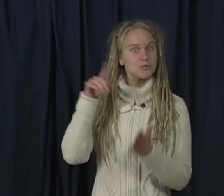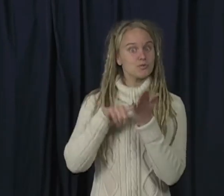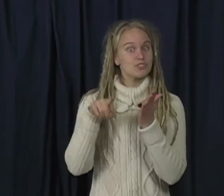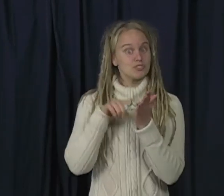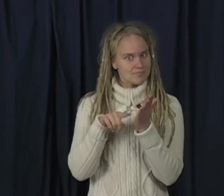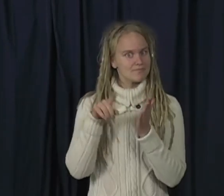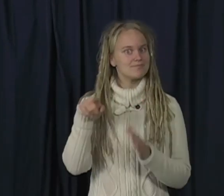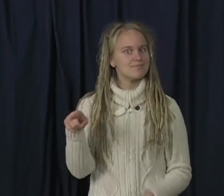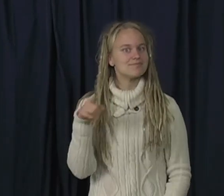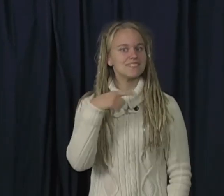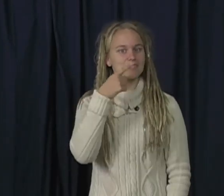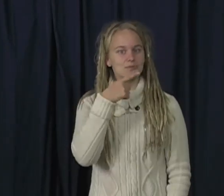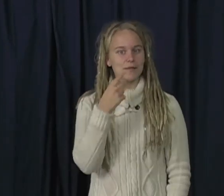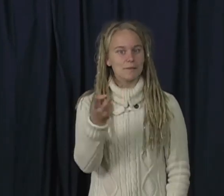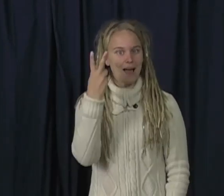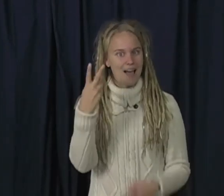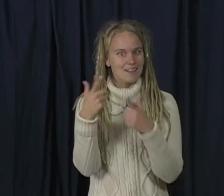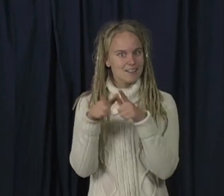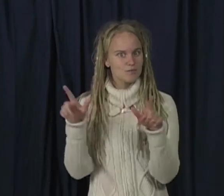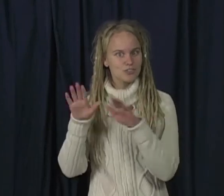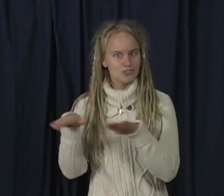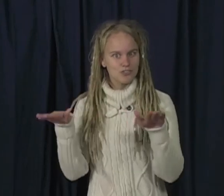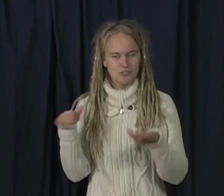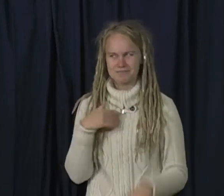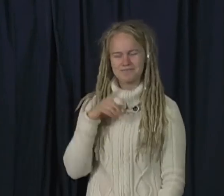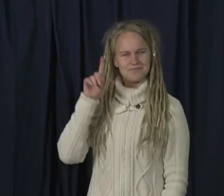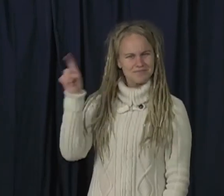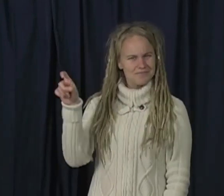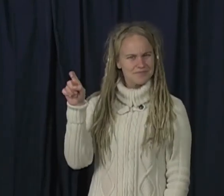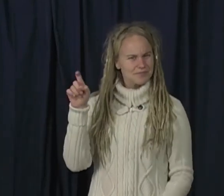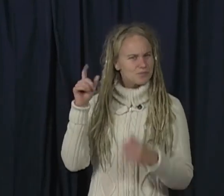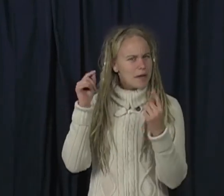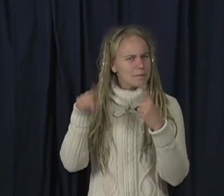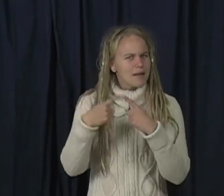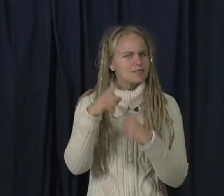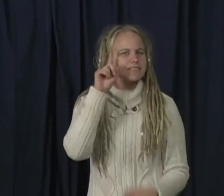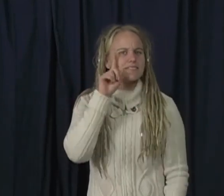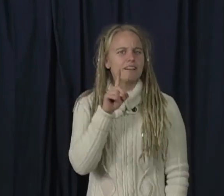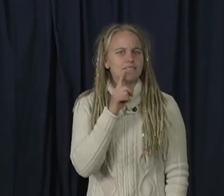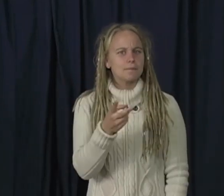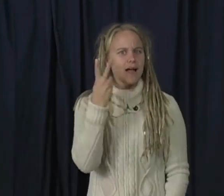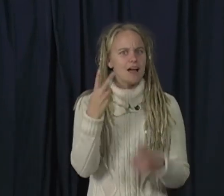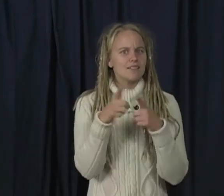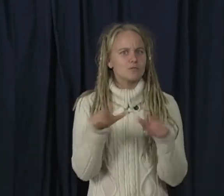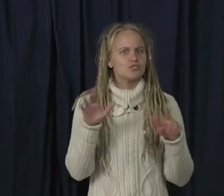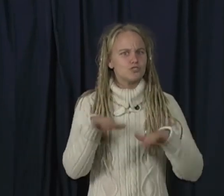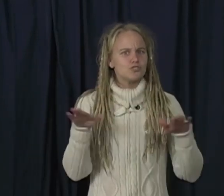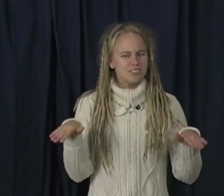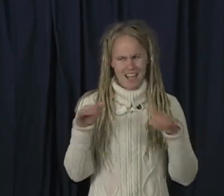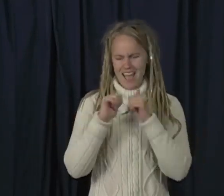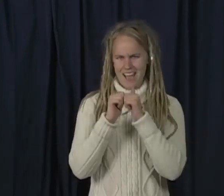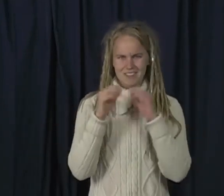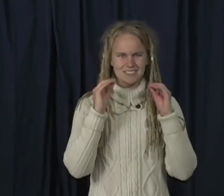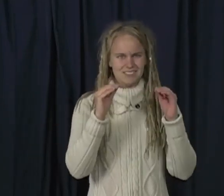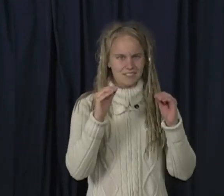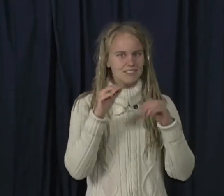Her research was conducted on hearing bilingual children, so I've been asked how do you provide English